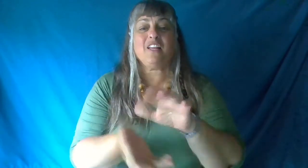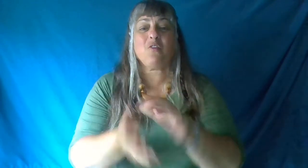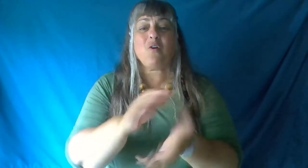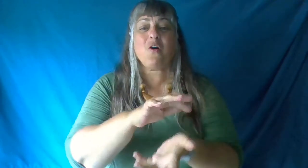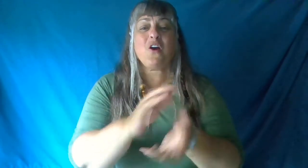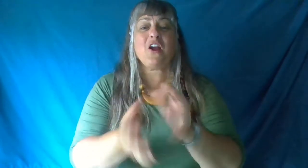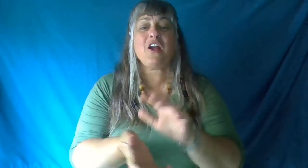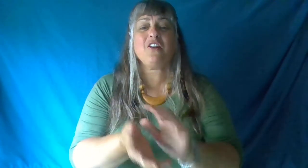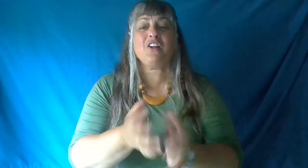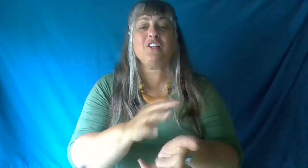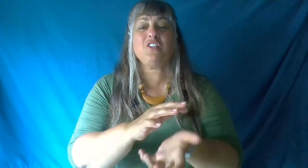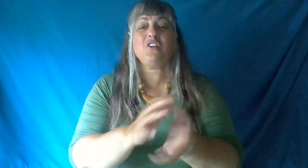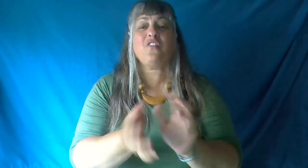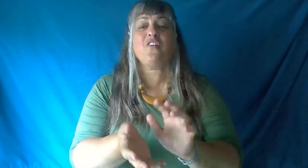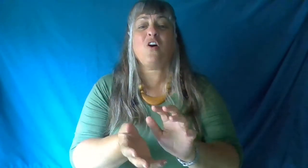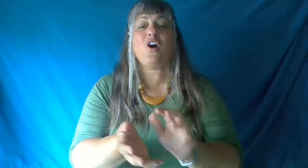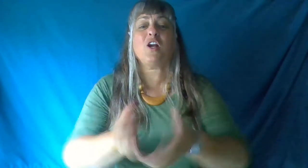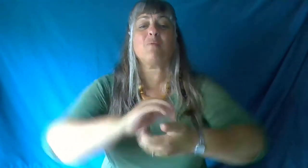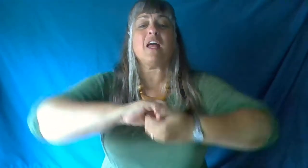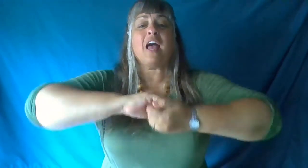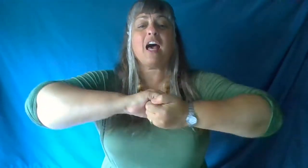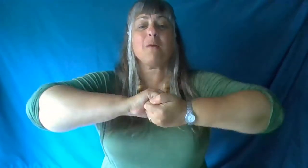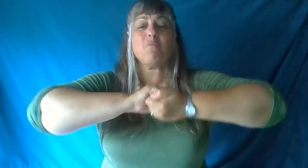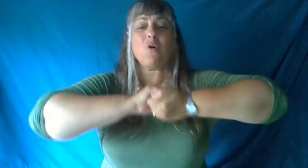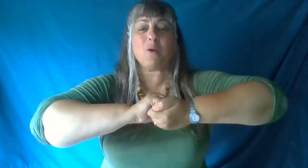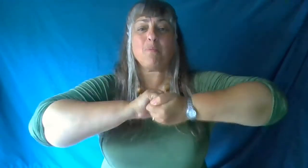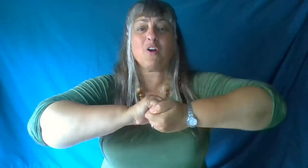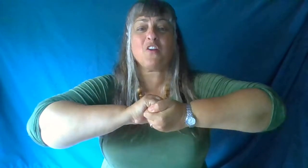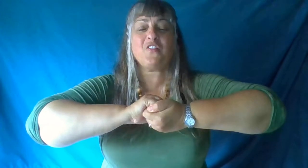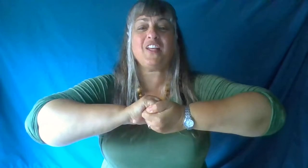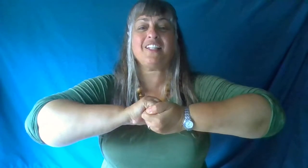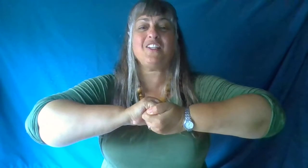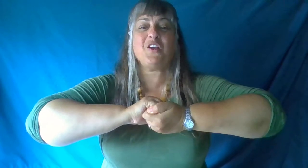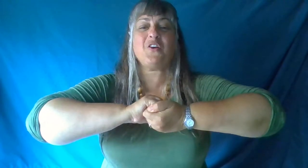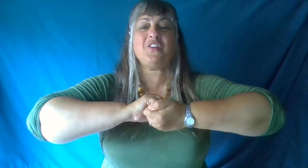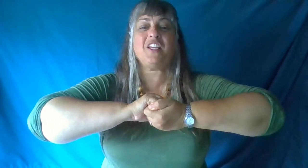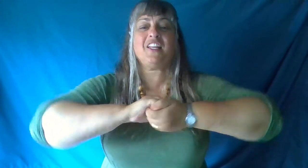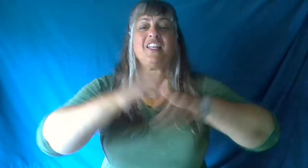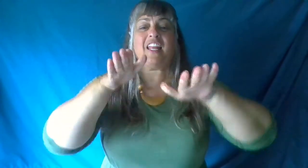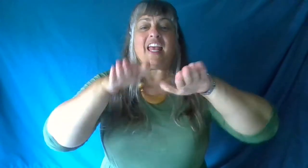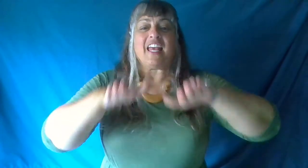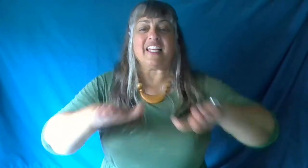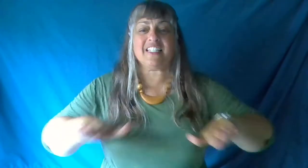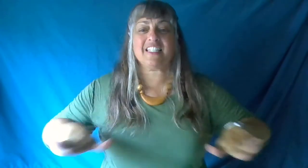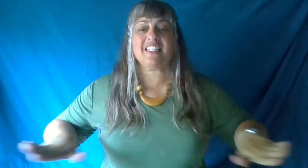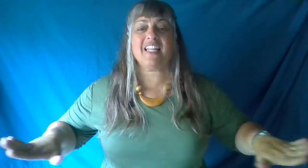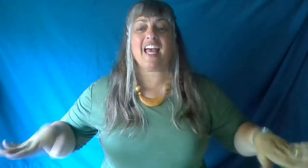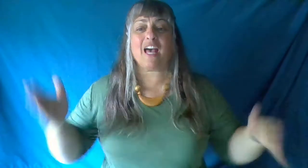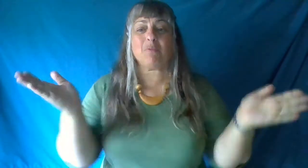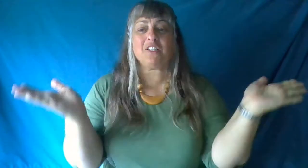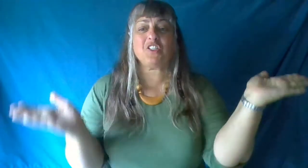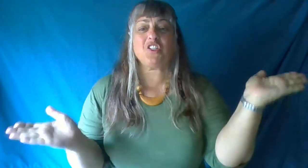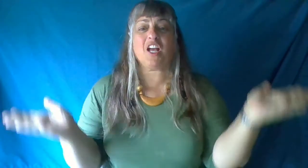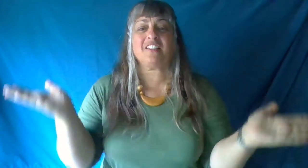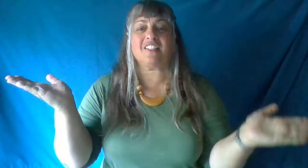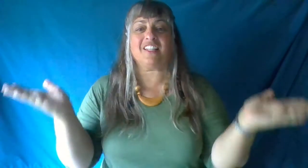order to form a more perfect union, establish justice.